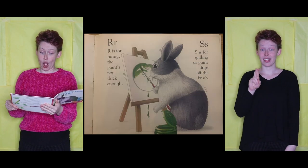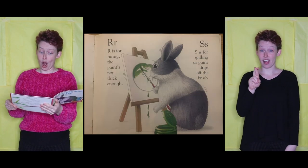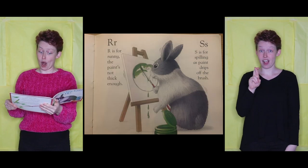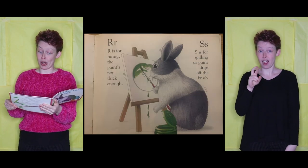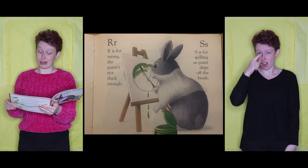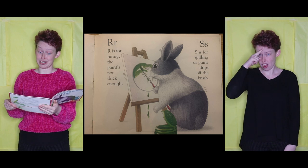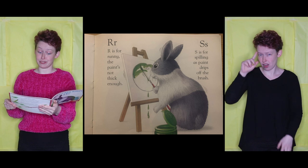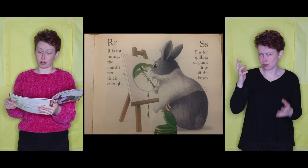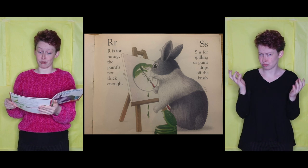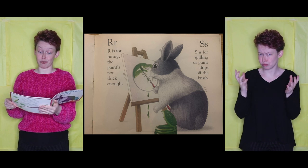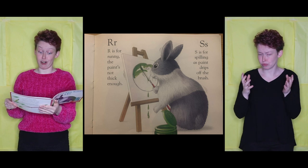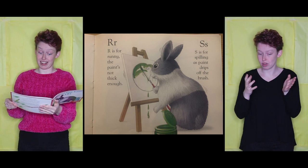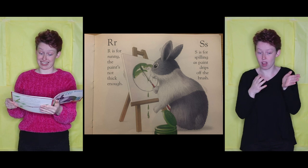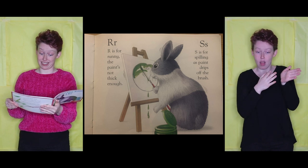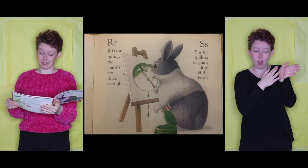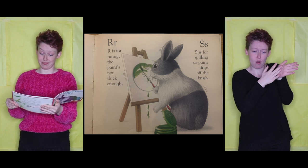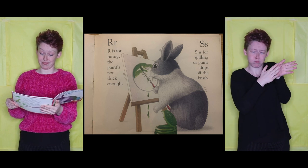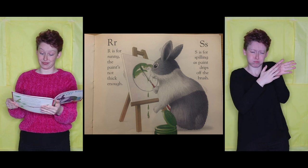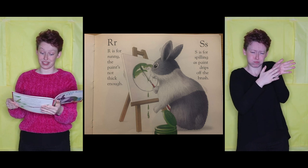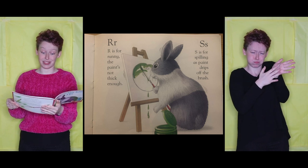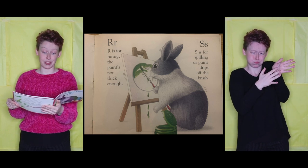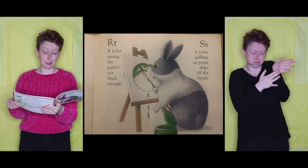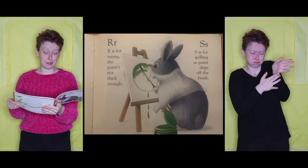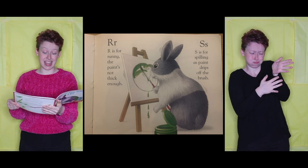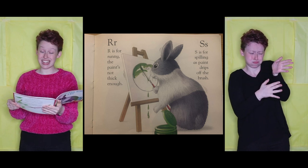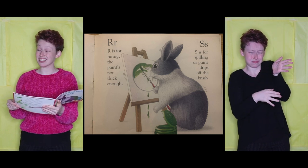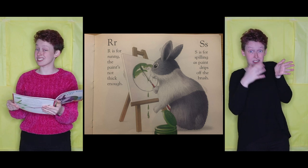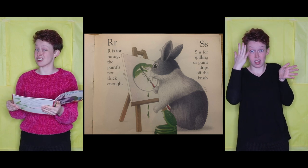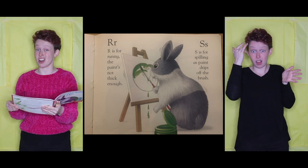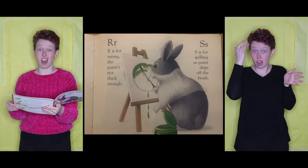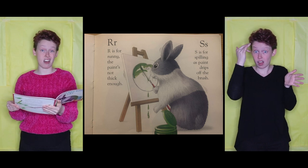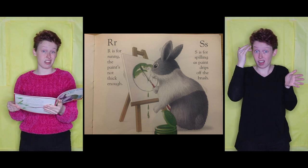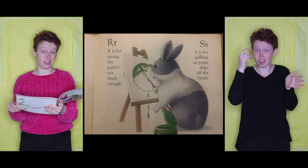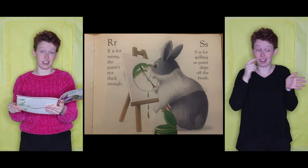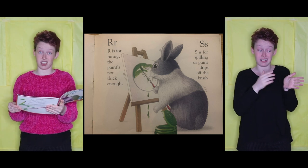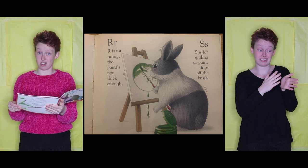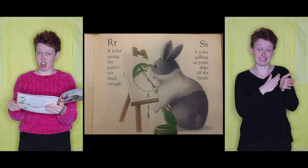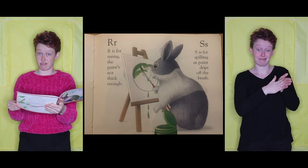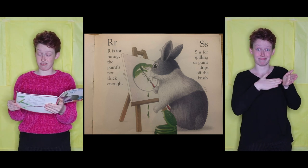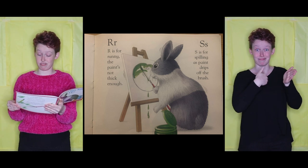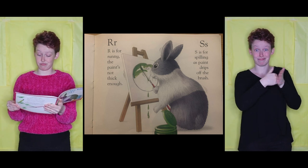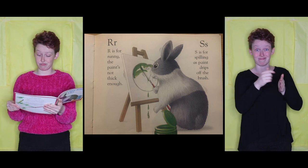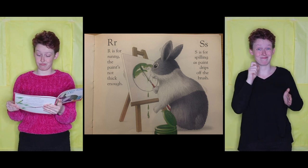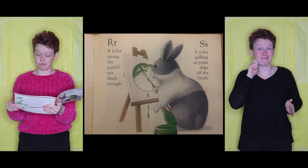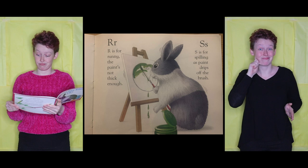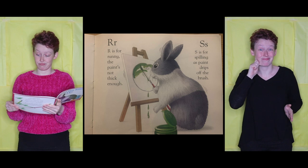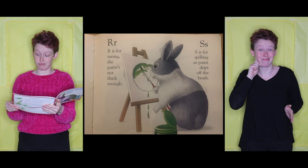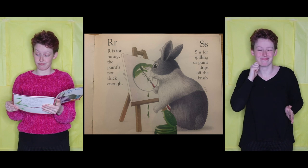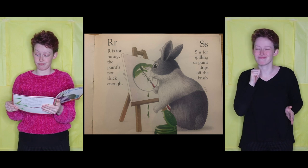R is for Runny, the paint's not thick enough.